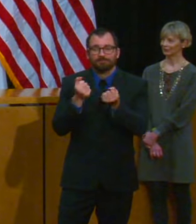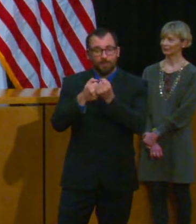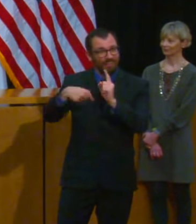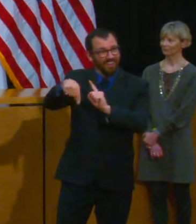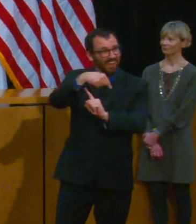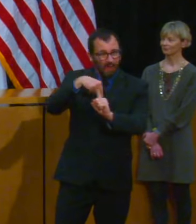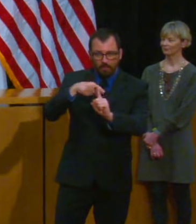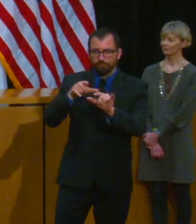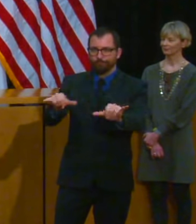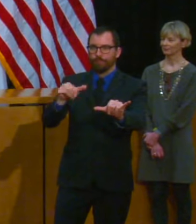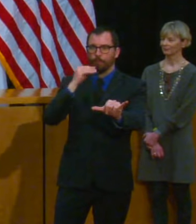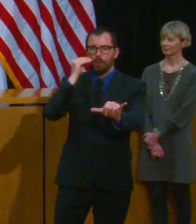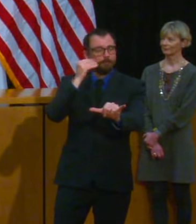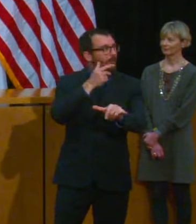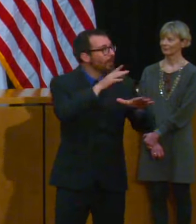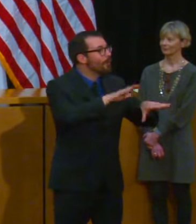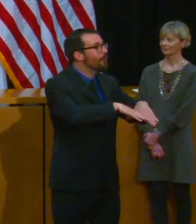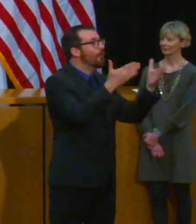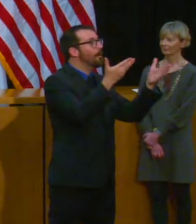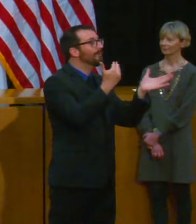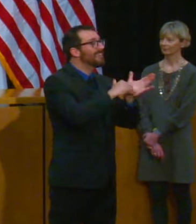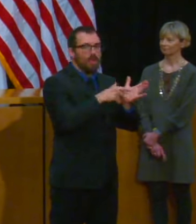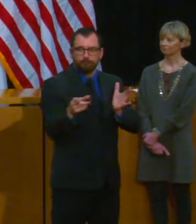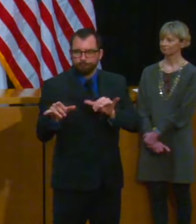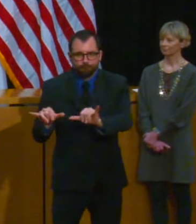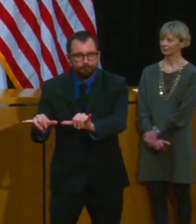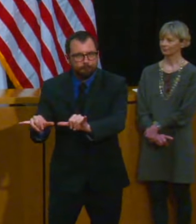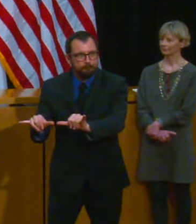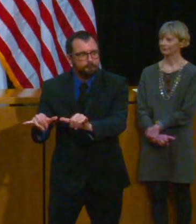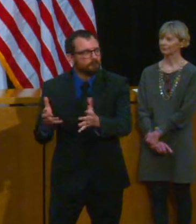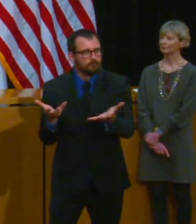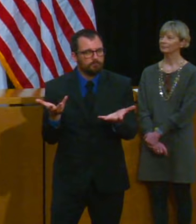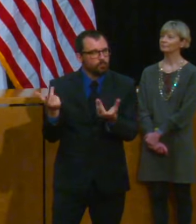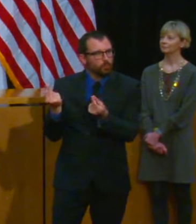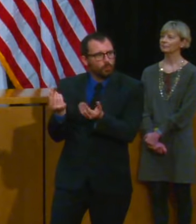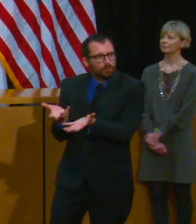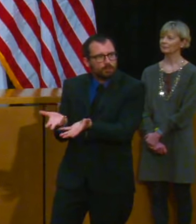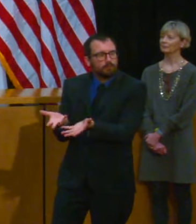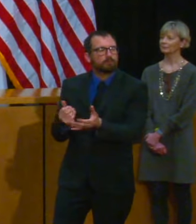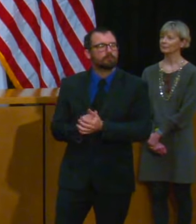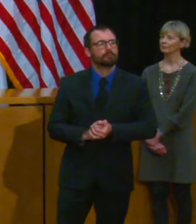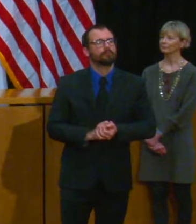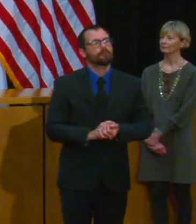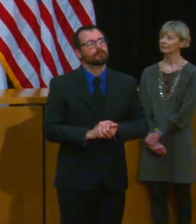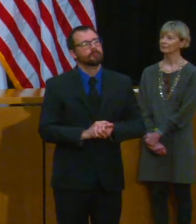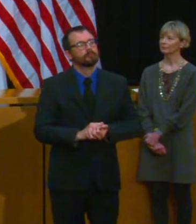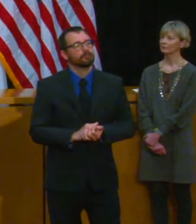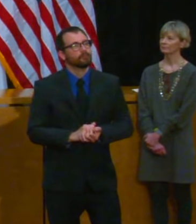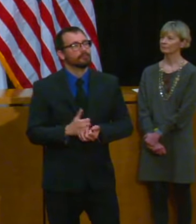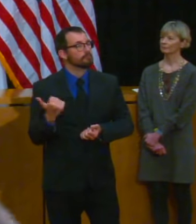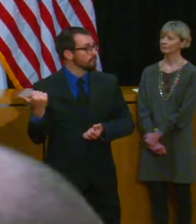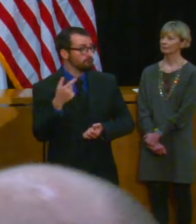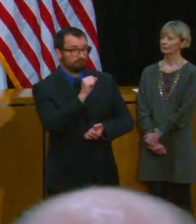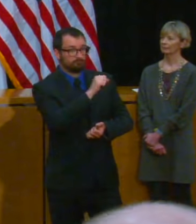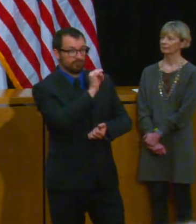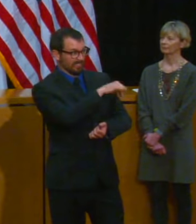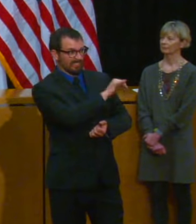is yes, we have talked about this and we've talked to a lot of the folks who have the apps we've also talked to Google and